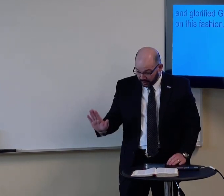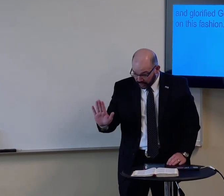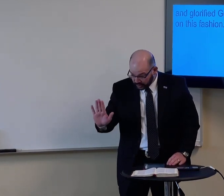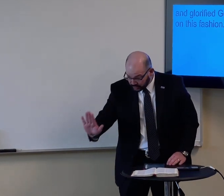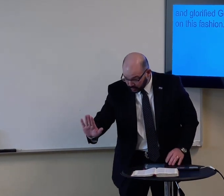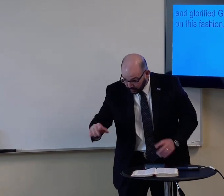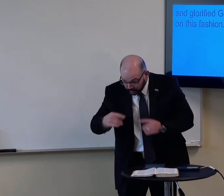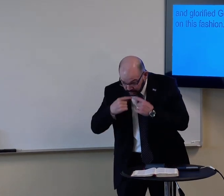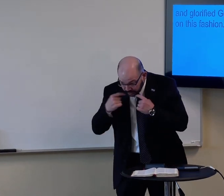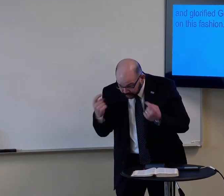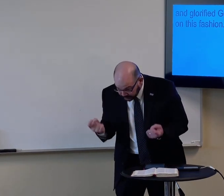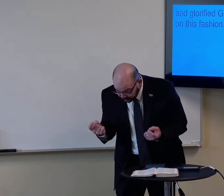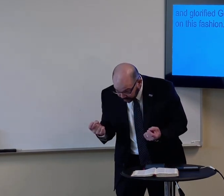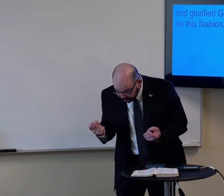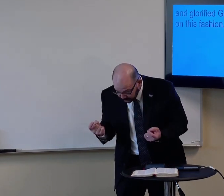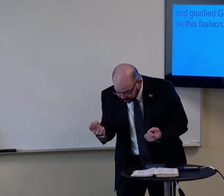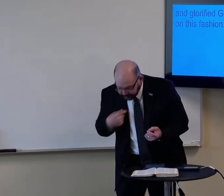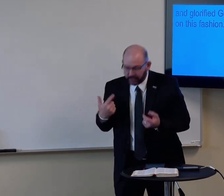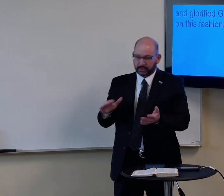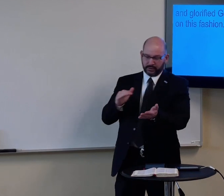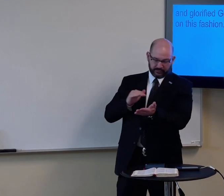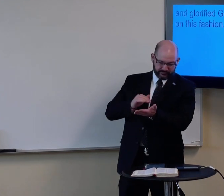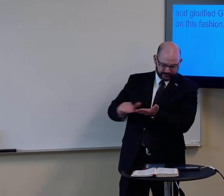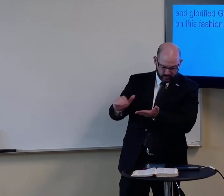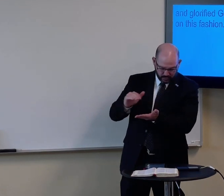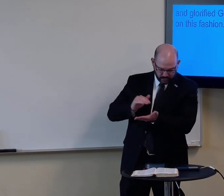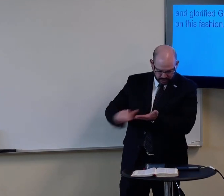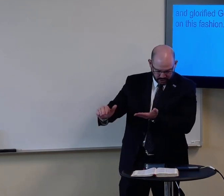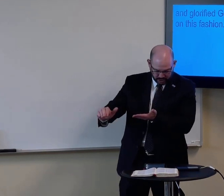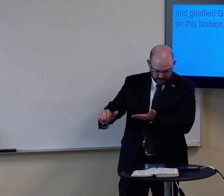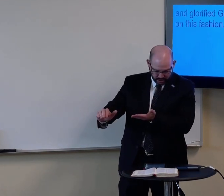your sins be forgiven thee.